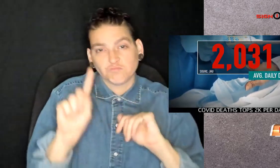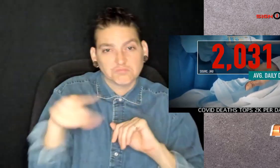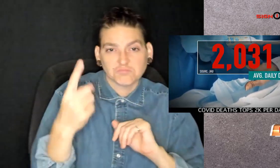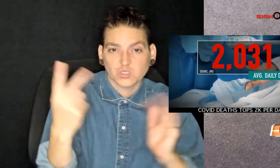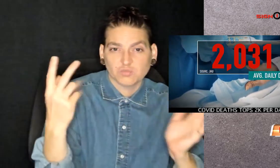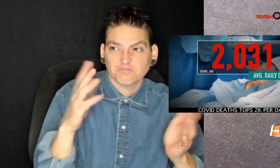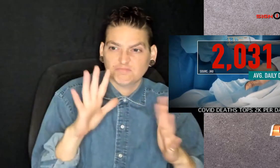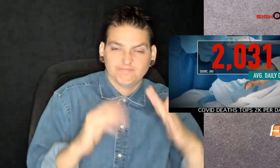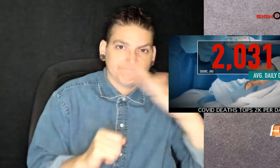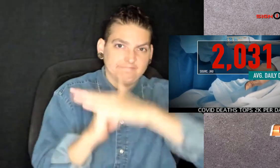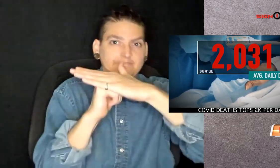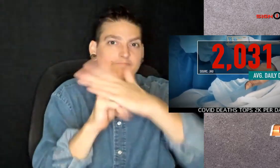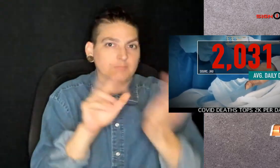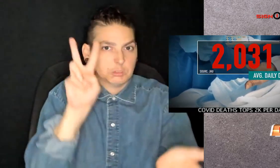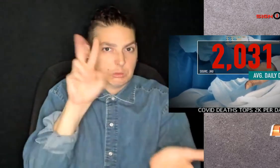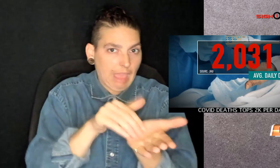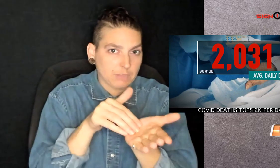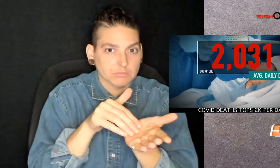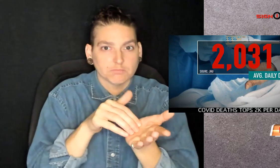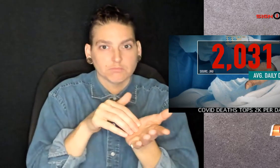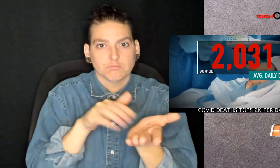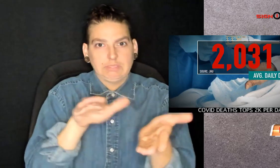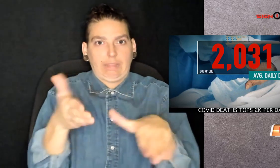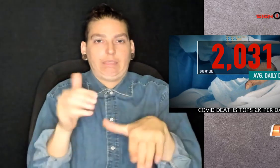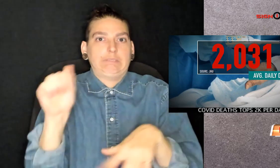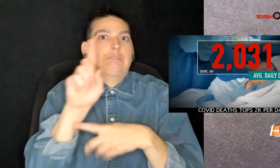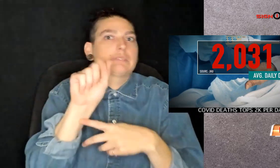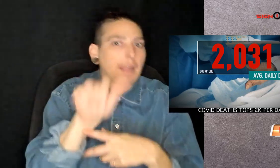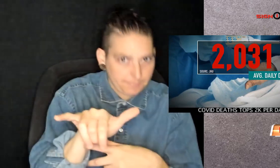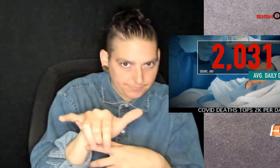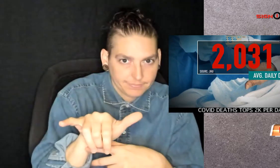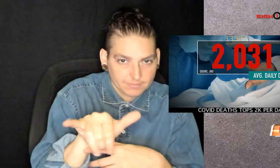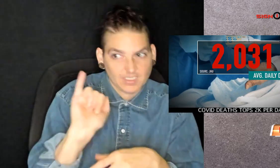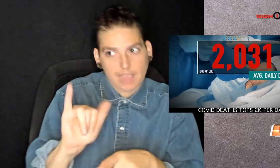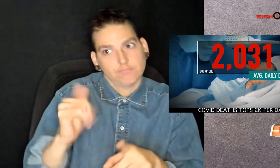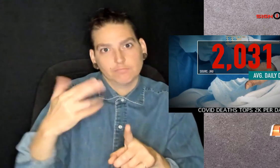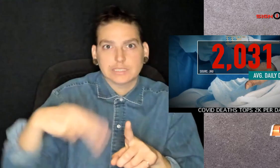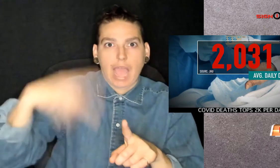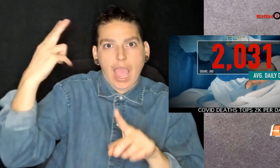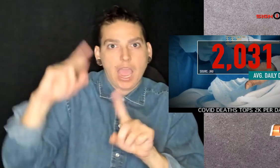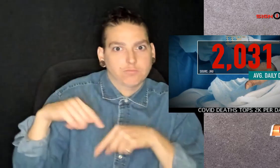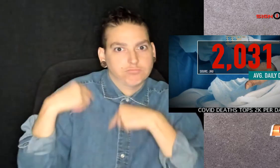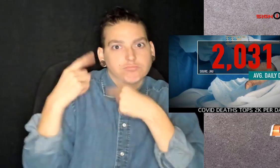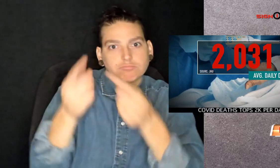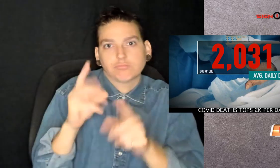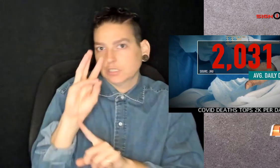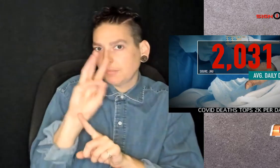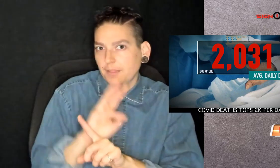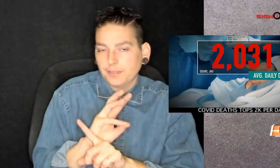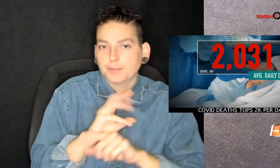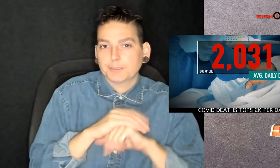just topped 2,000 deaths per day. The highest it's been in six months.